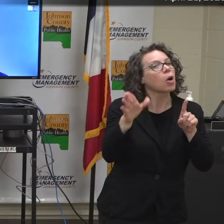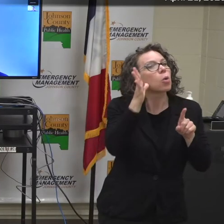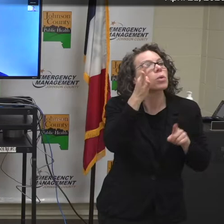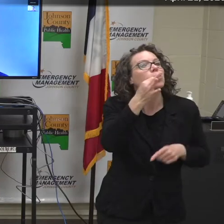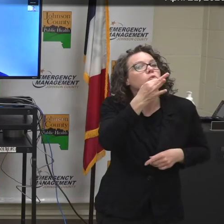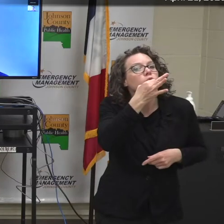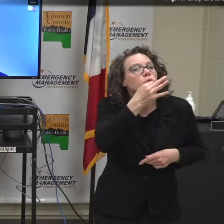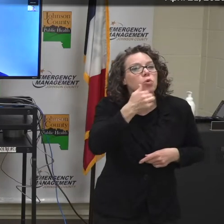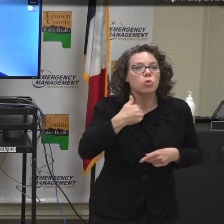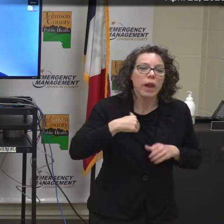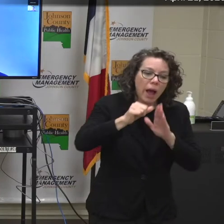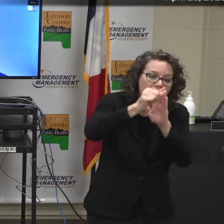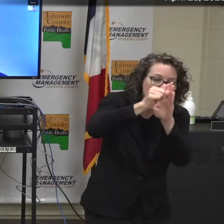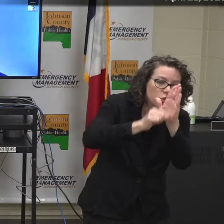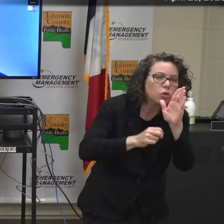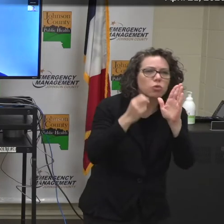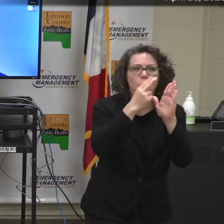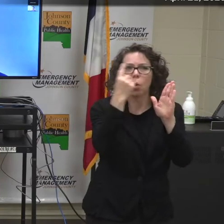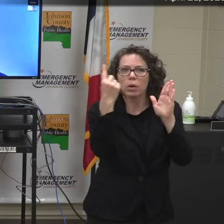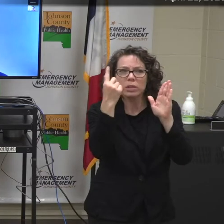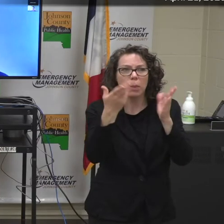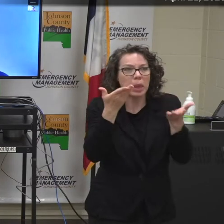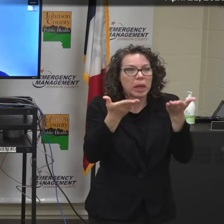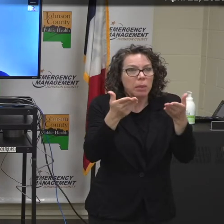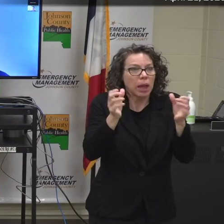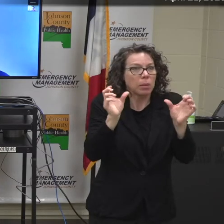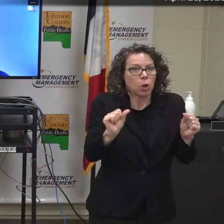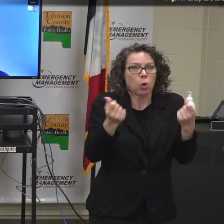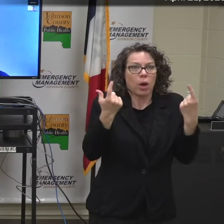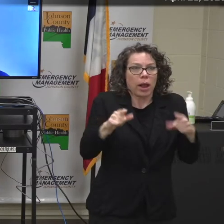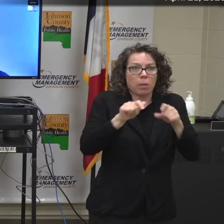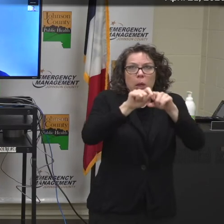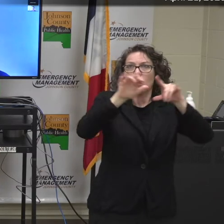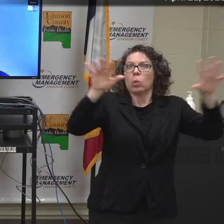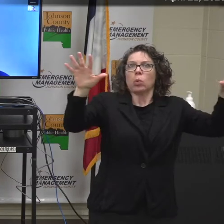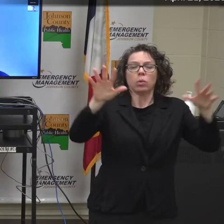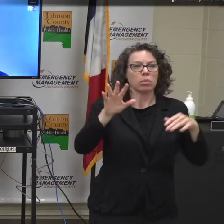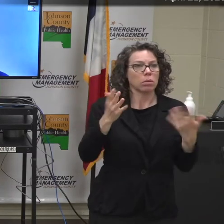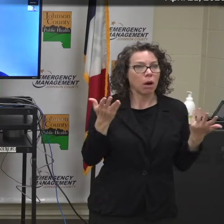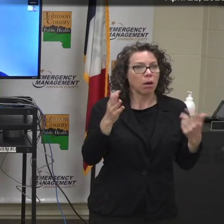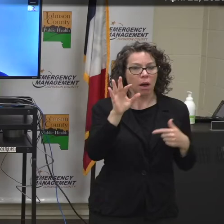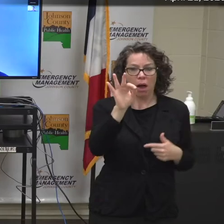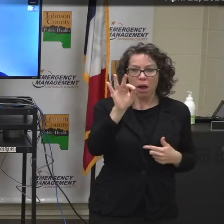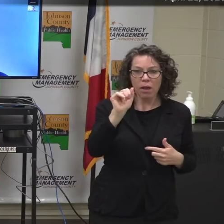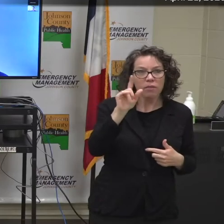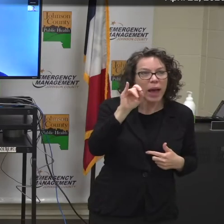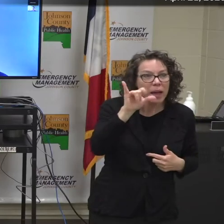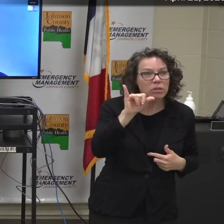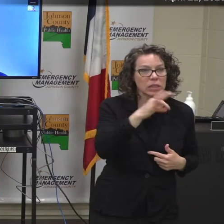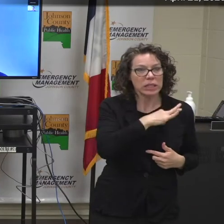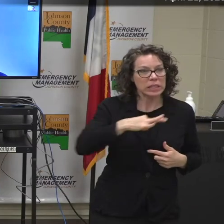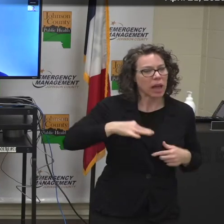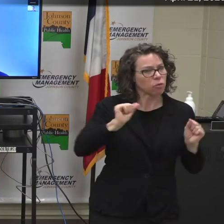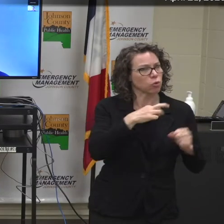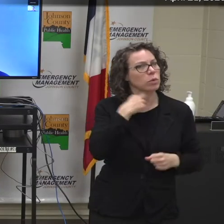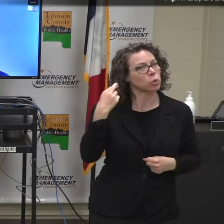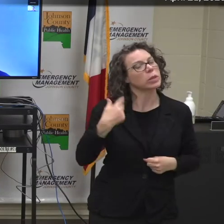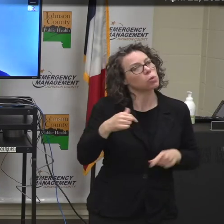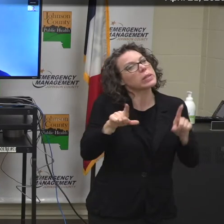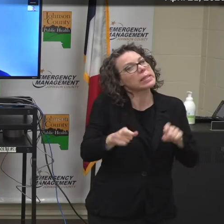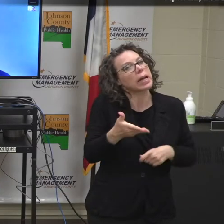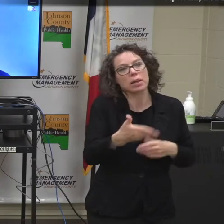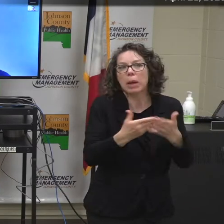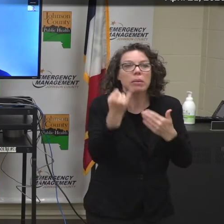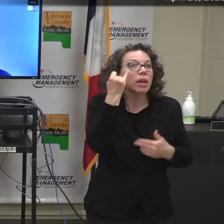could have a potential for aerosol generation, which would put our faculty and staff at risk as they're taking care of those patients. So